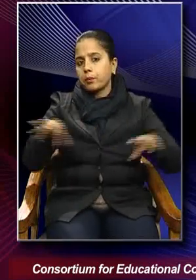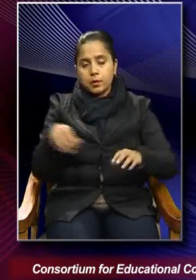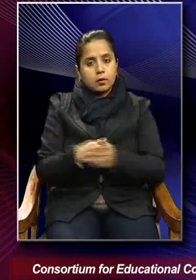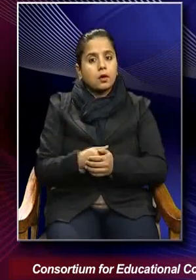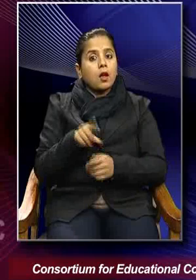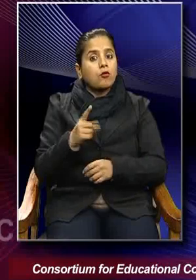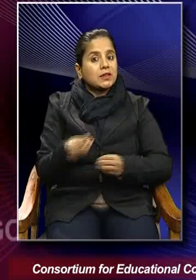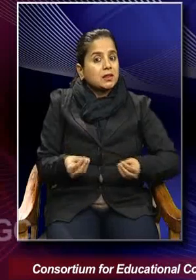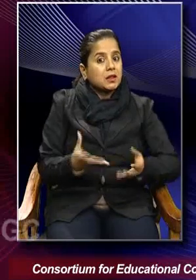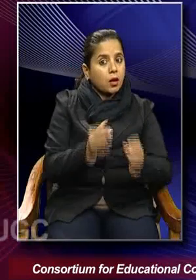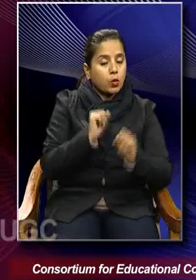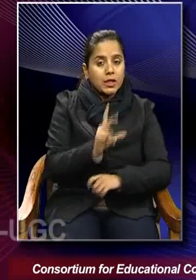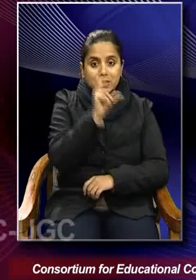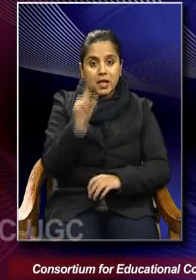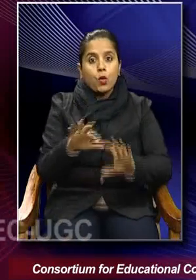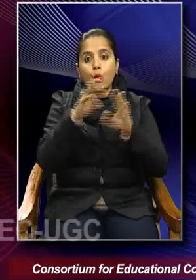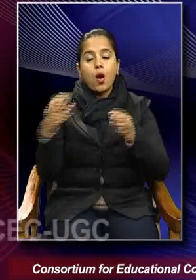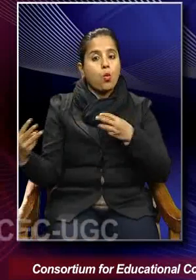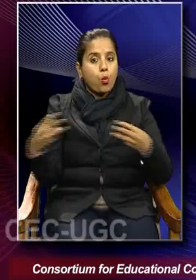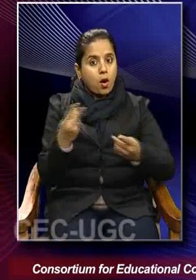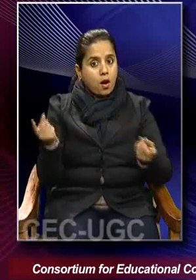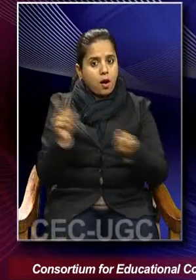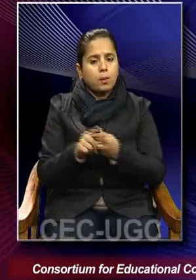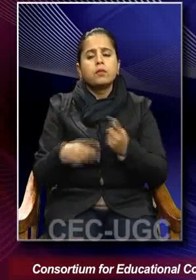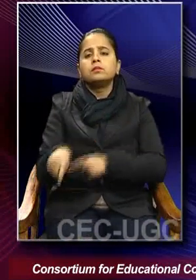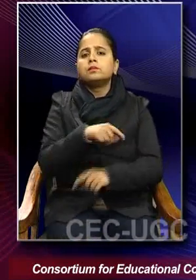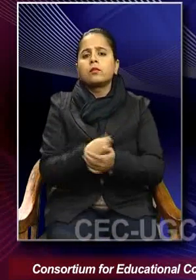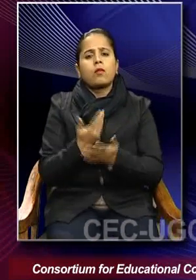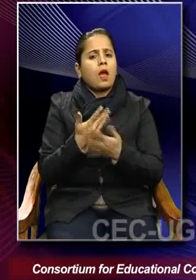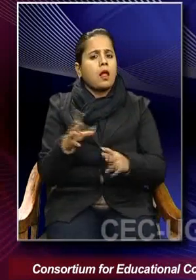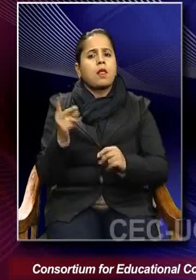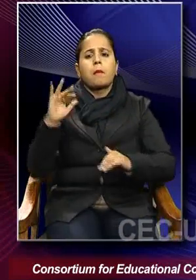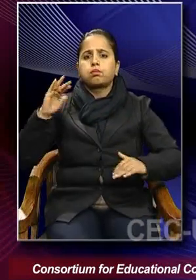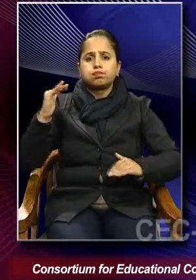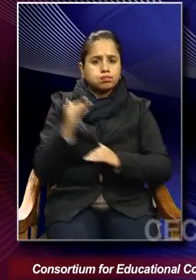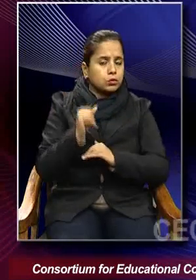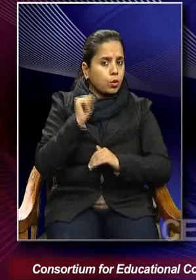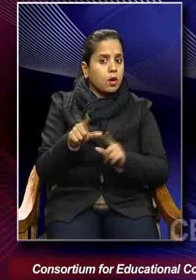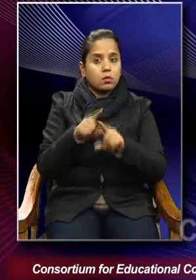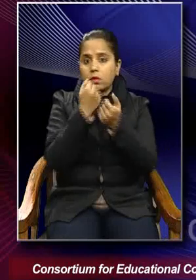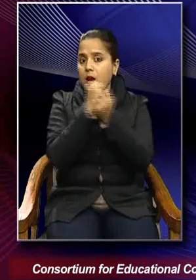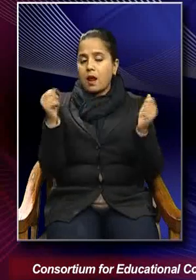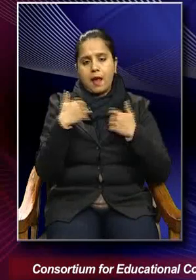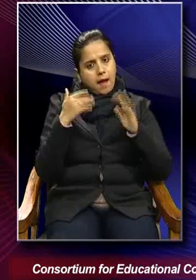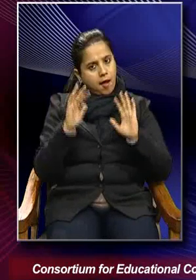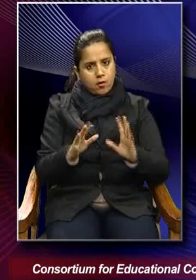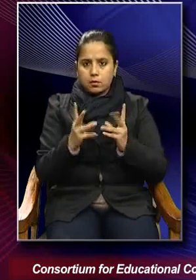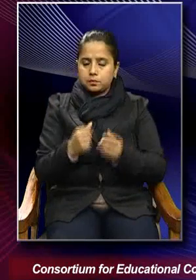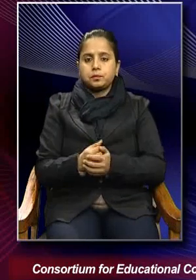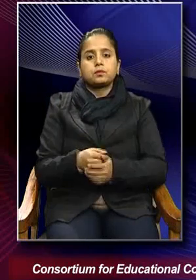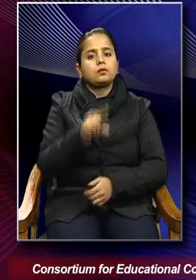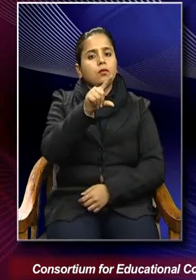beginning of the second world war, whatever reduced number of democracies that we had in